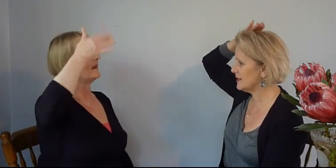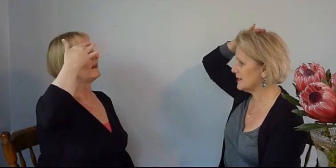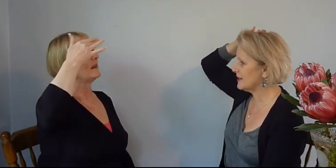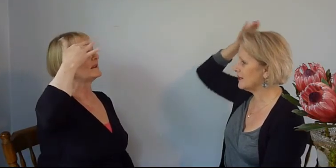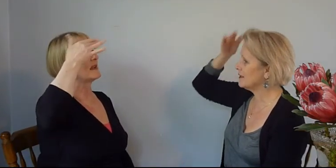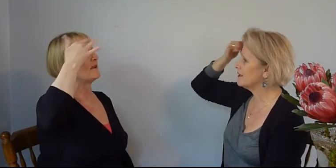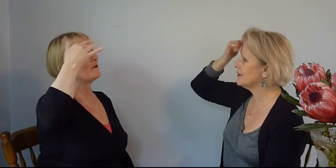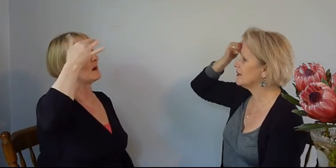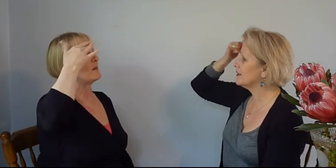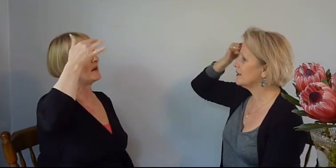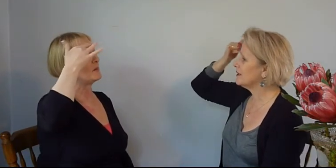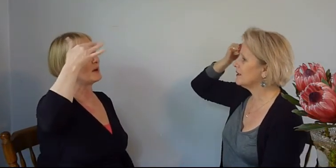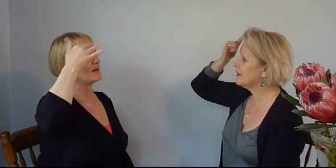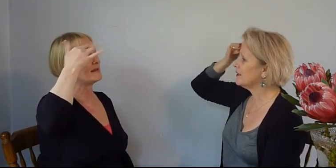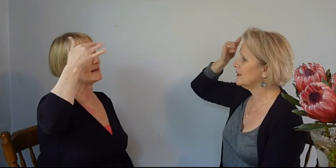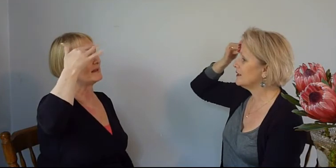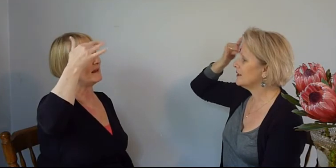It's safe for my body to process it now.